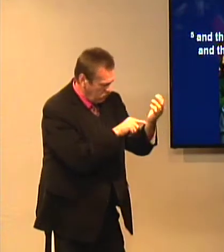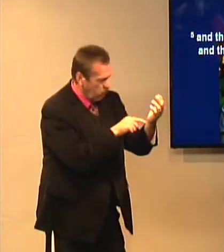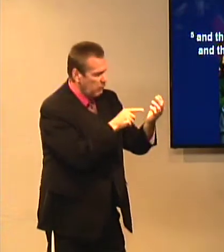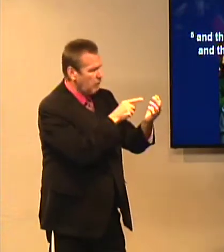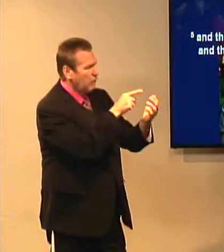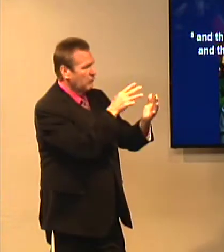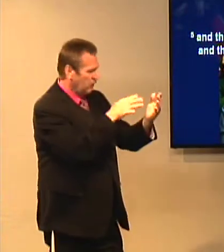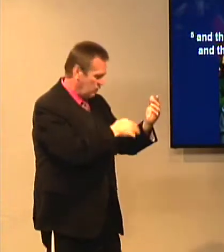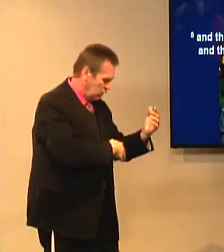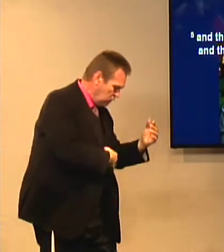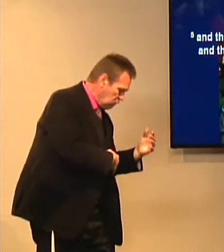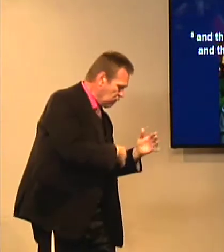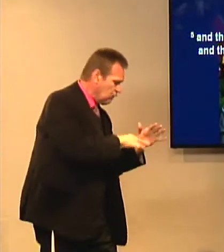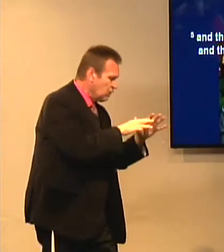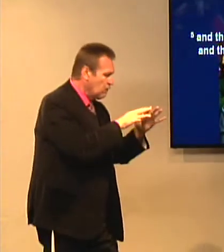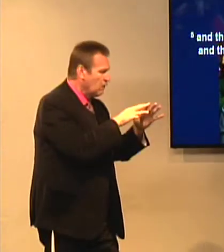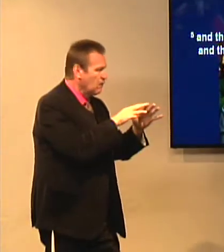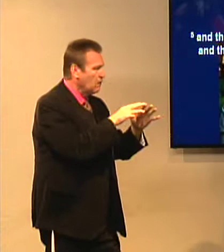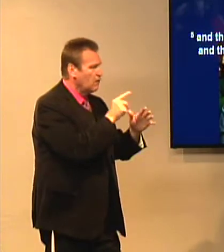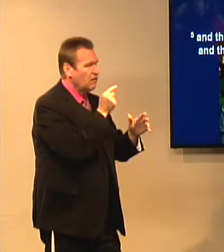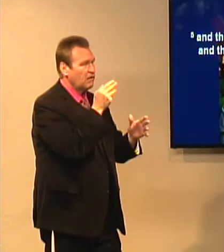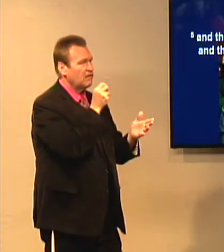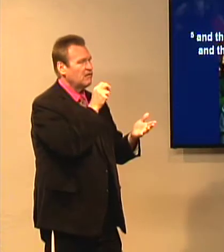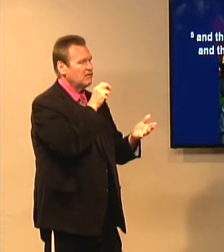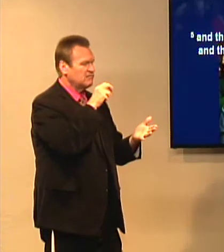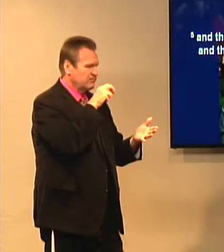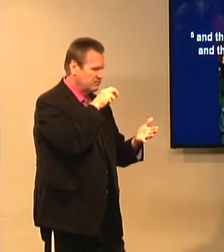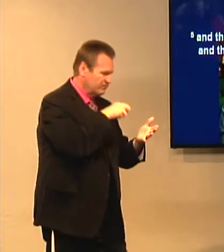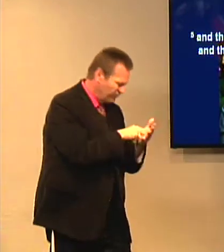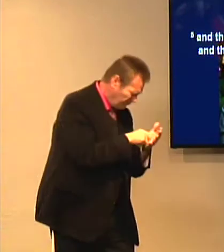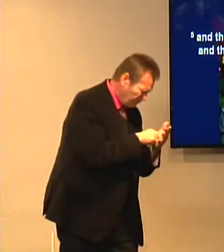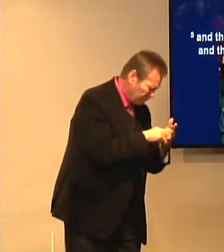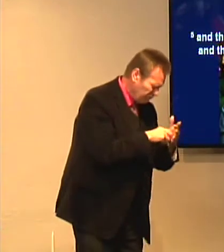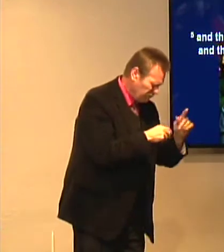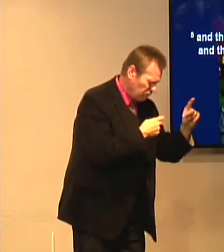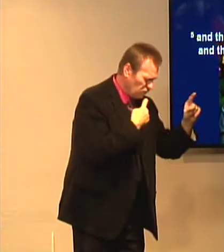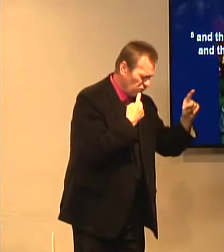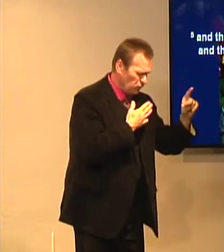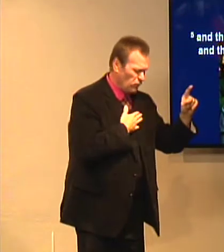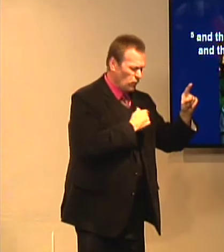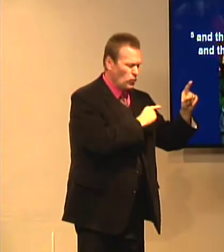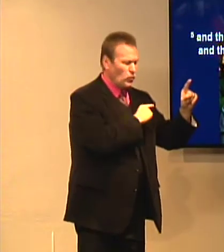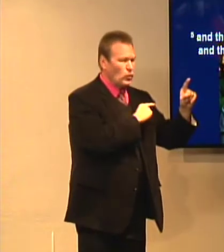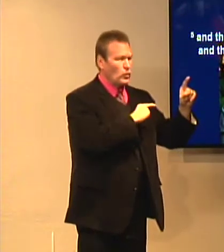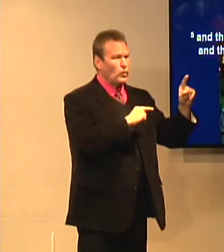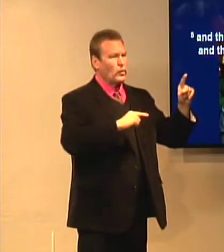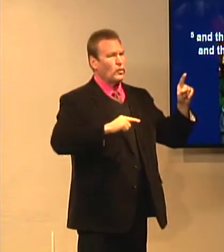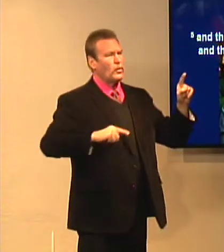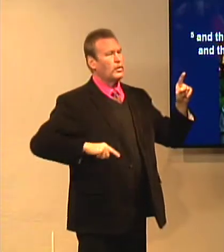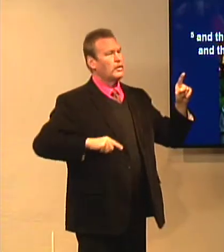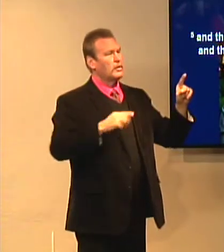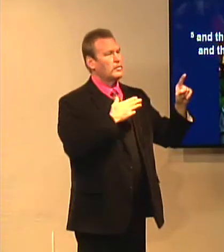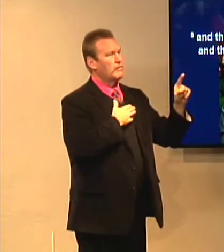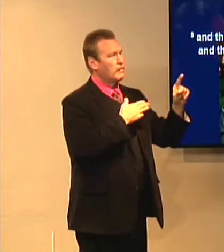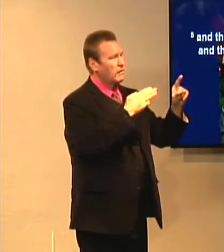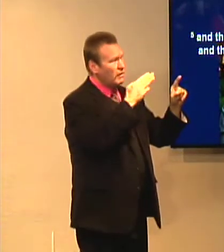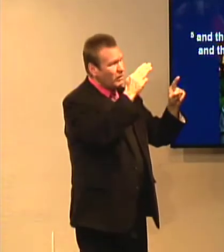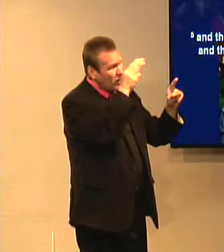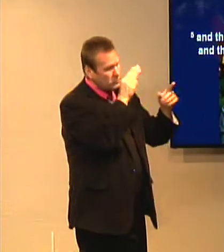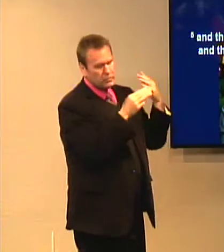believed. He saw the nails and damage they left in his body, the spear, and he fell down, and he said, truly, you are my God, my